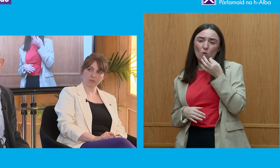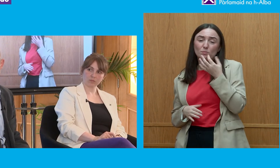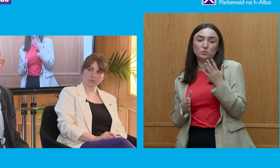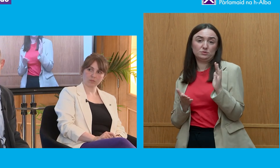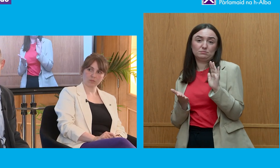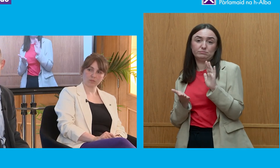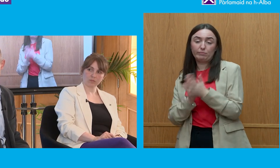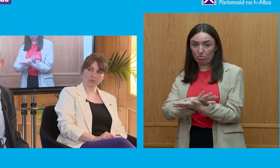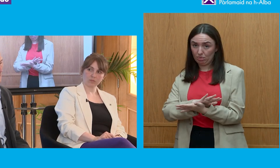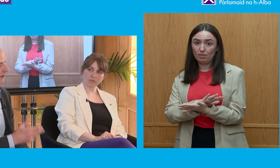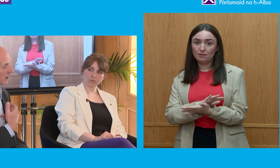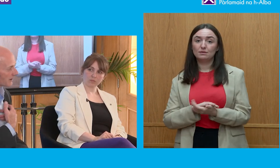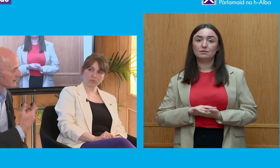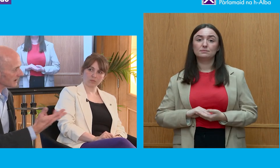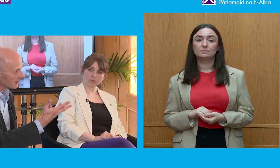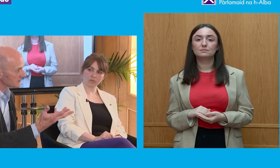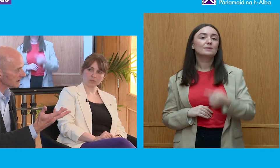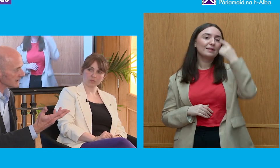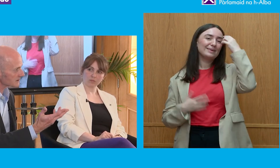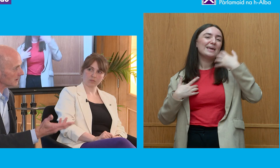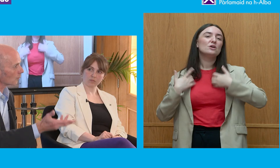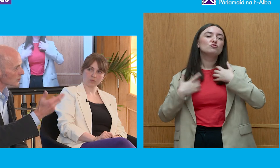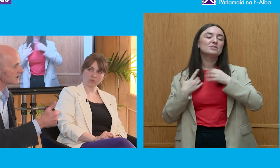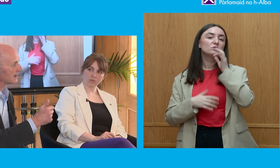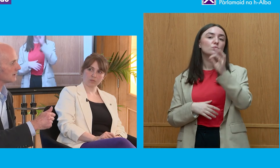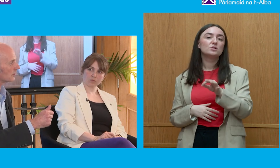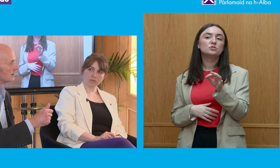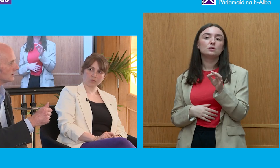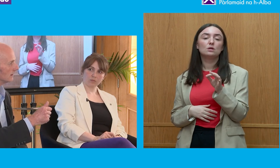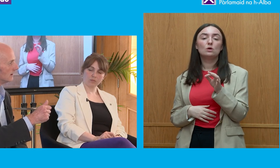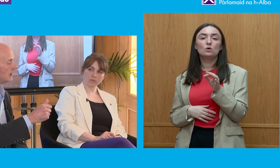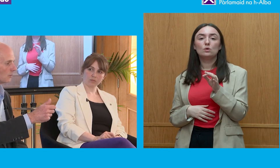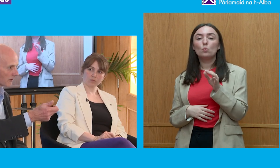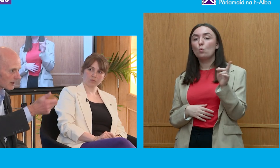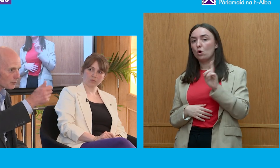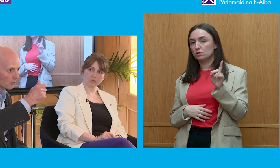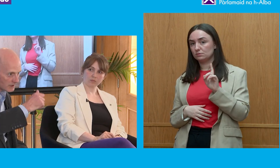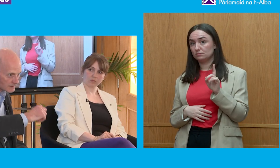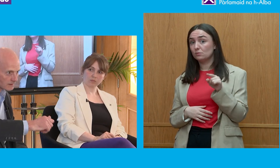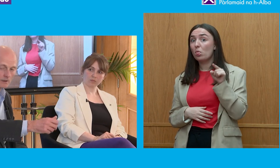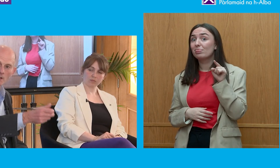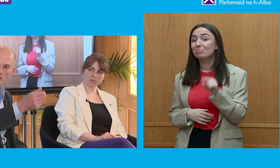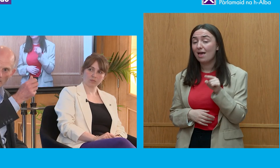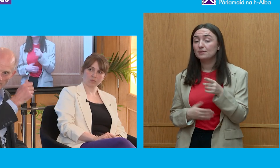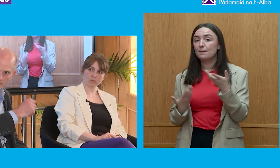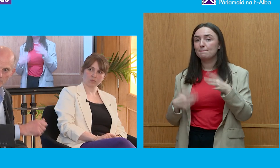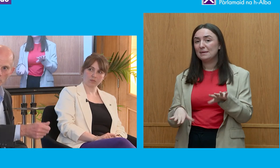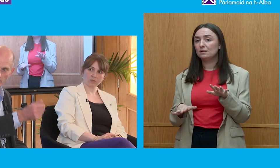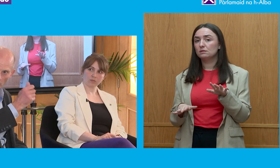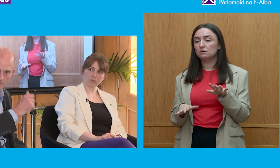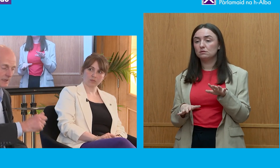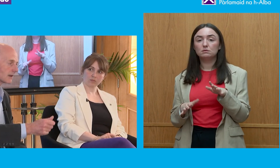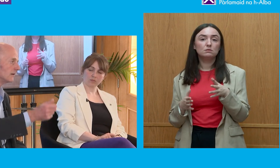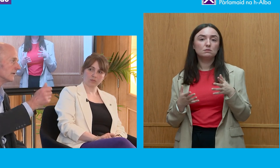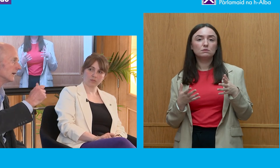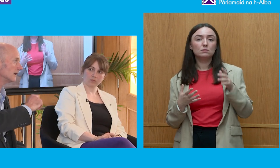interesting question and the one I don't think any of us can answer and was that an aberration will that poison come out of the